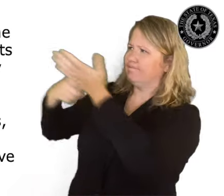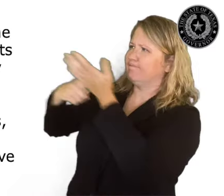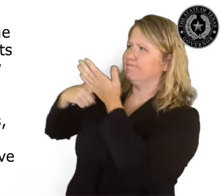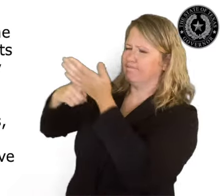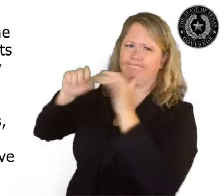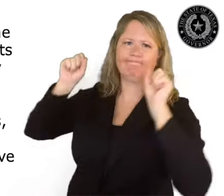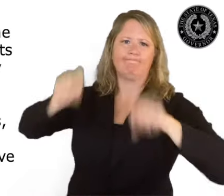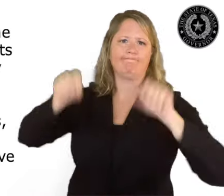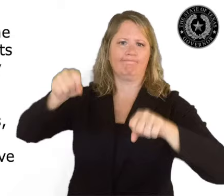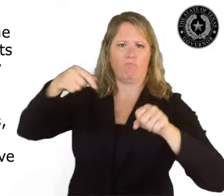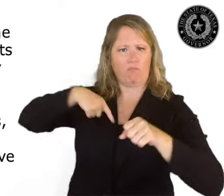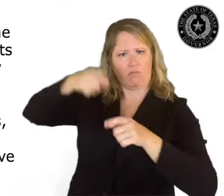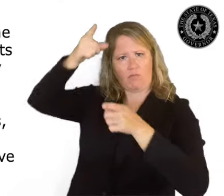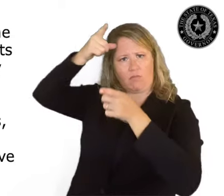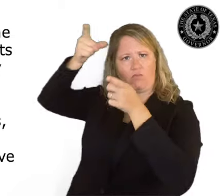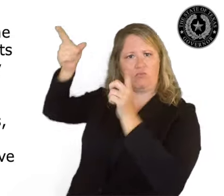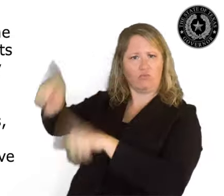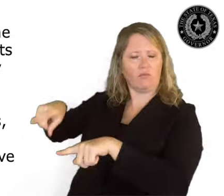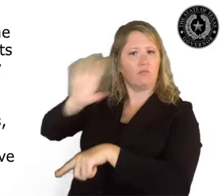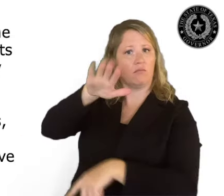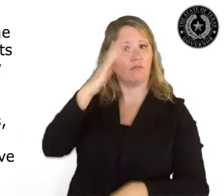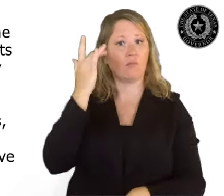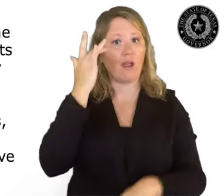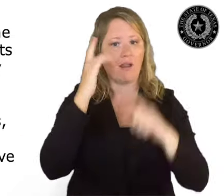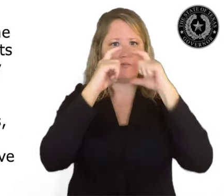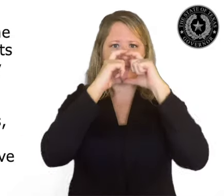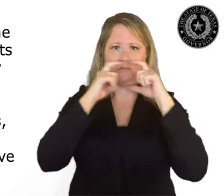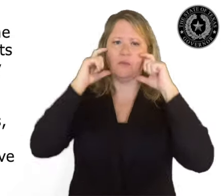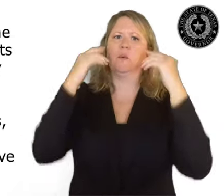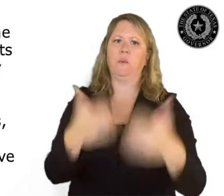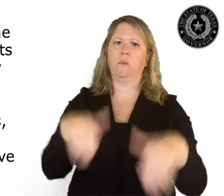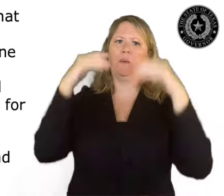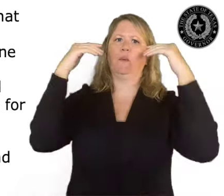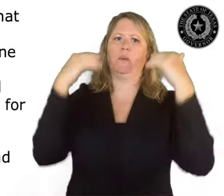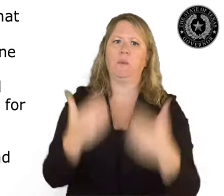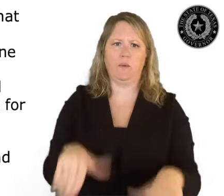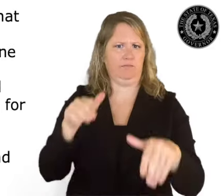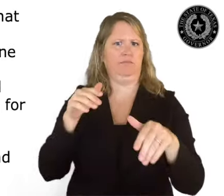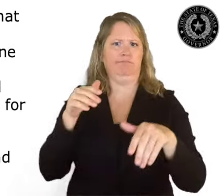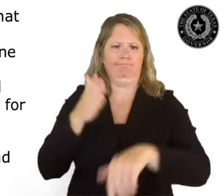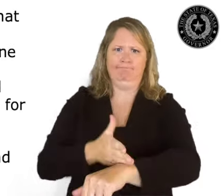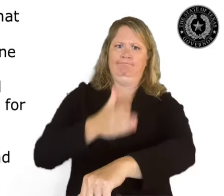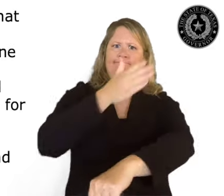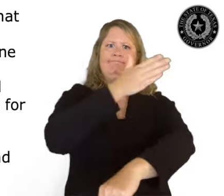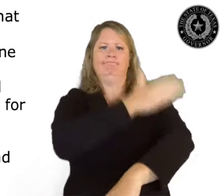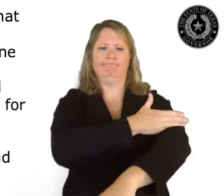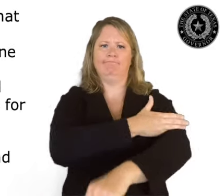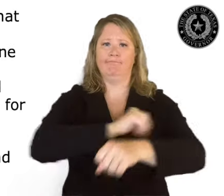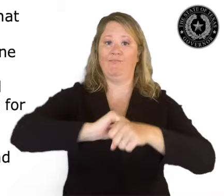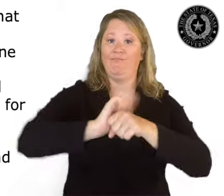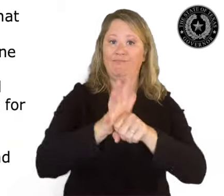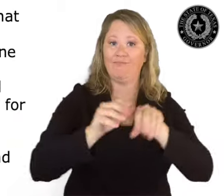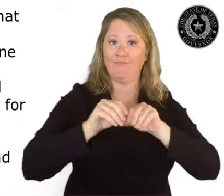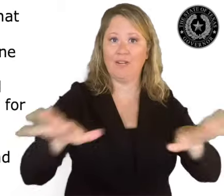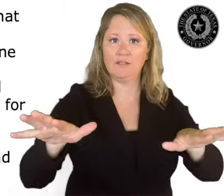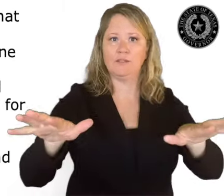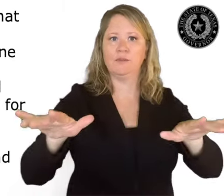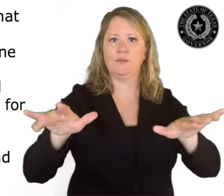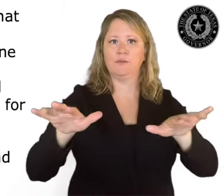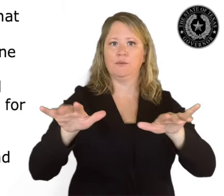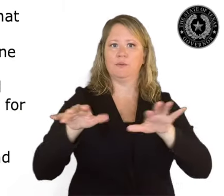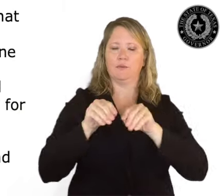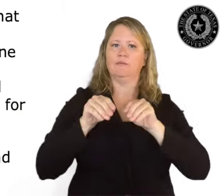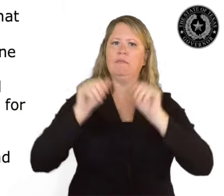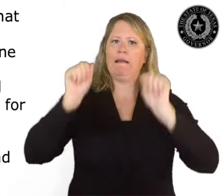and health authorities have repeatedly emphasized that wearing face coverings is one of the most important and effective tools